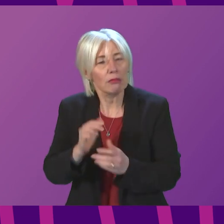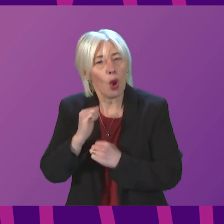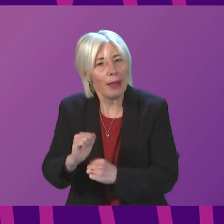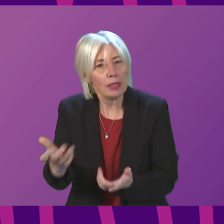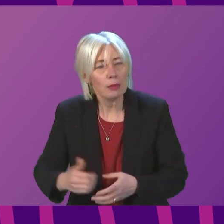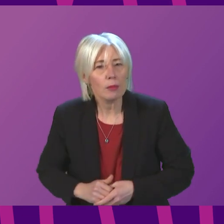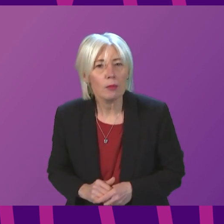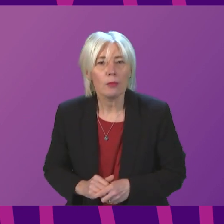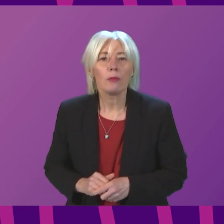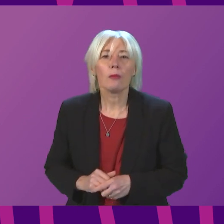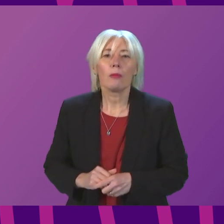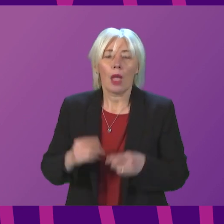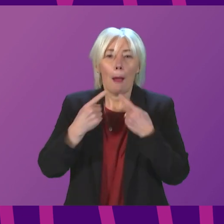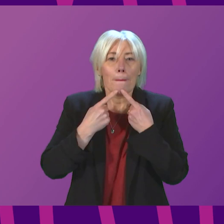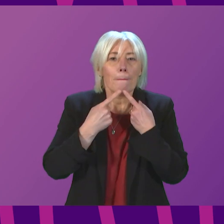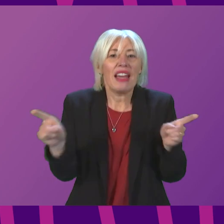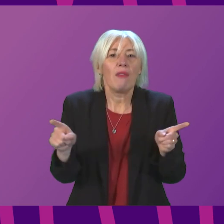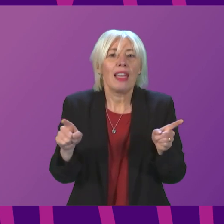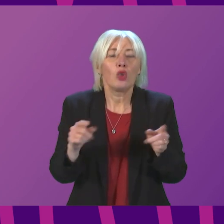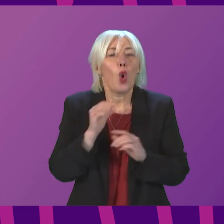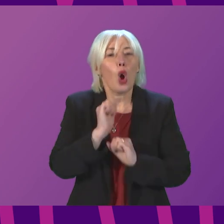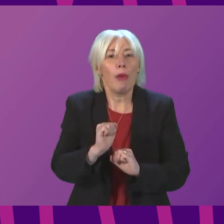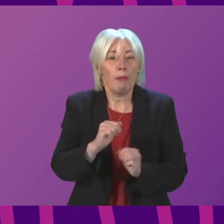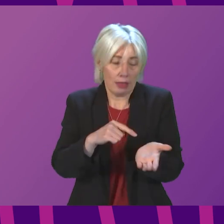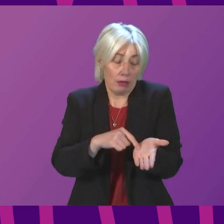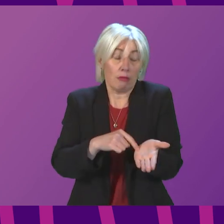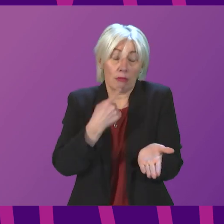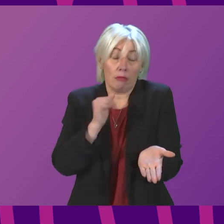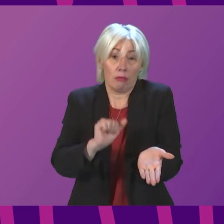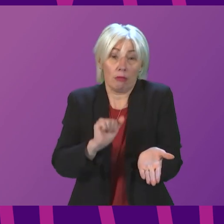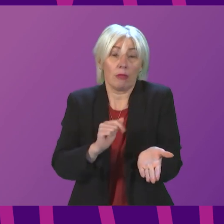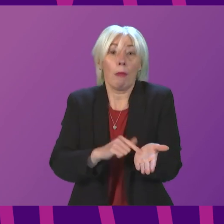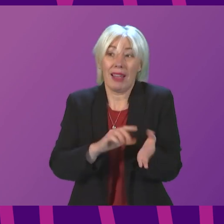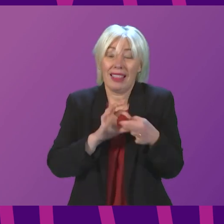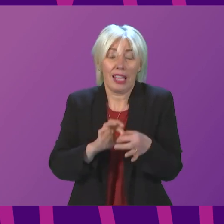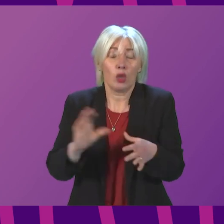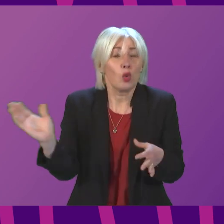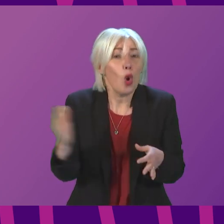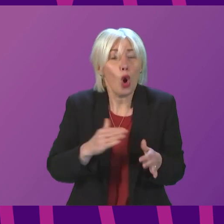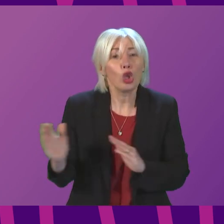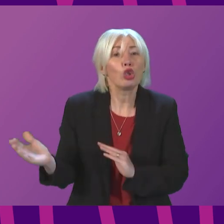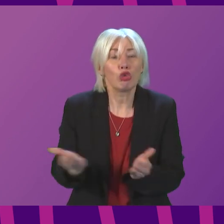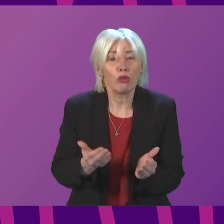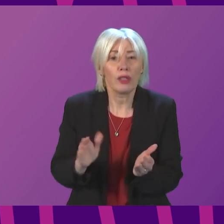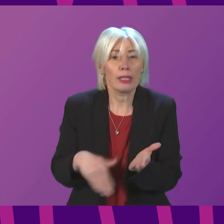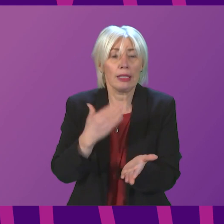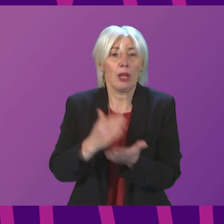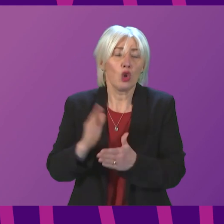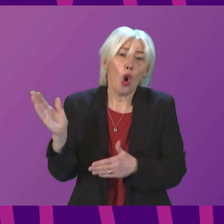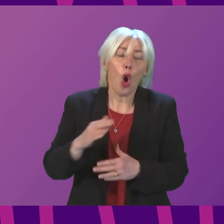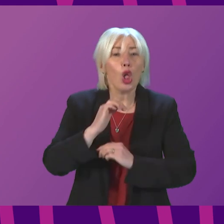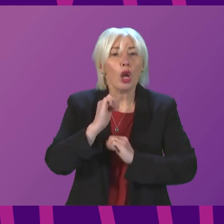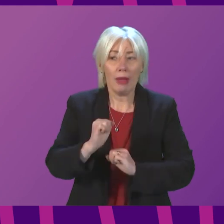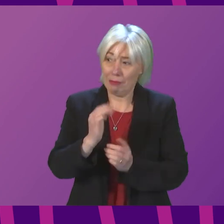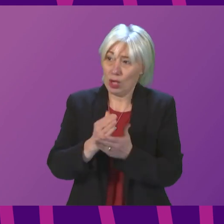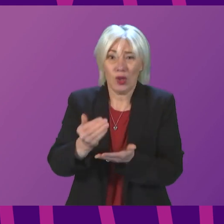The manifesto commitment stands, but it is important in relation to all services that we deliver these commitments in a way that